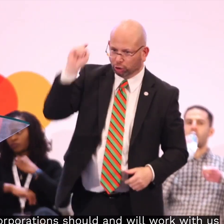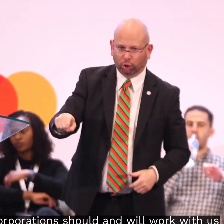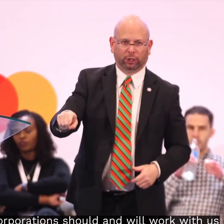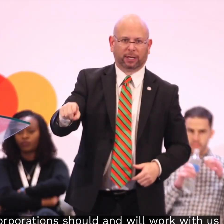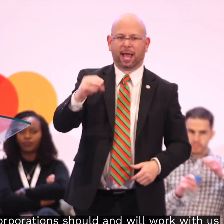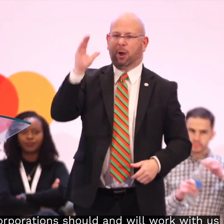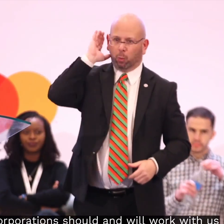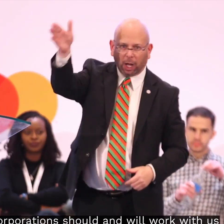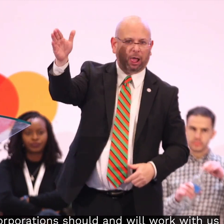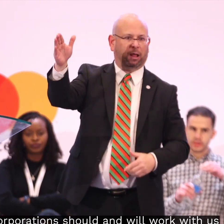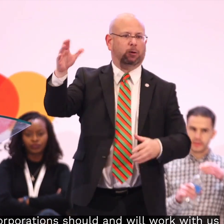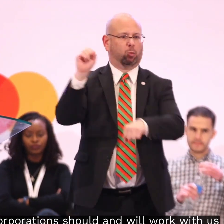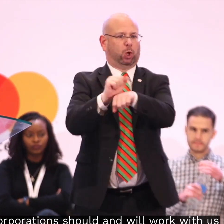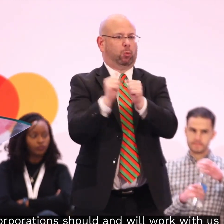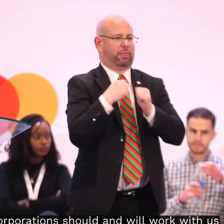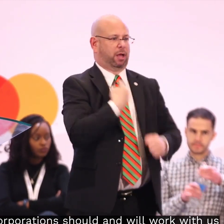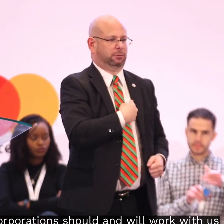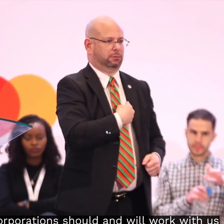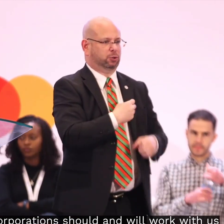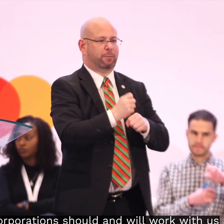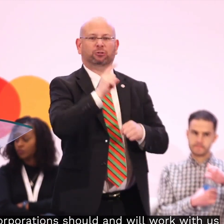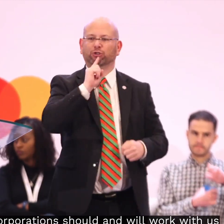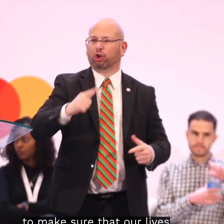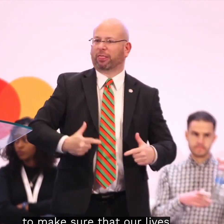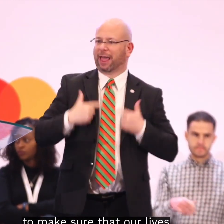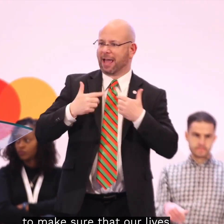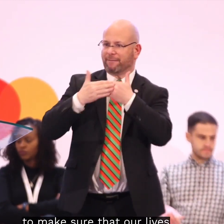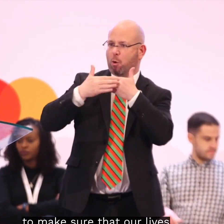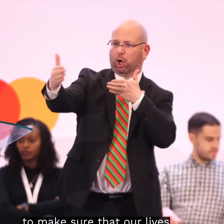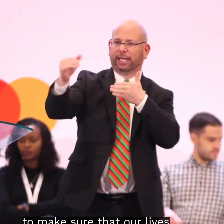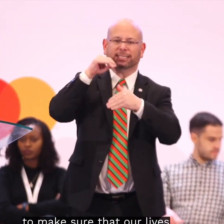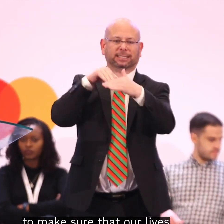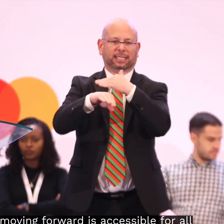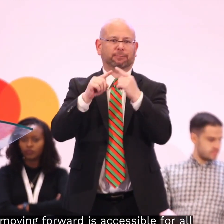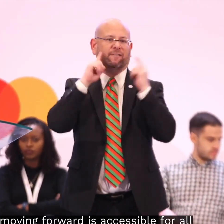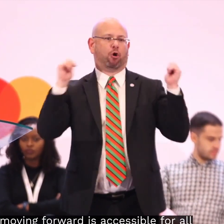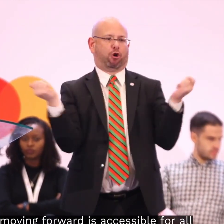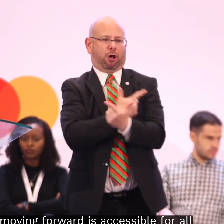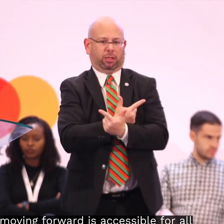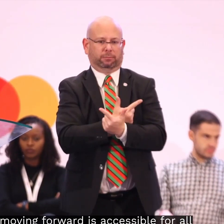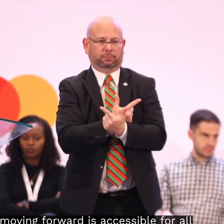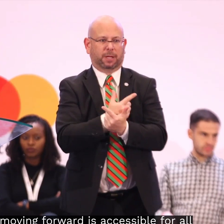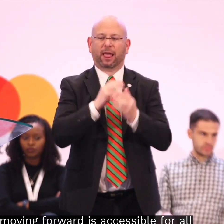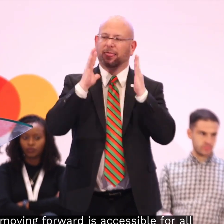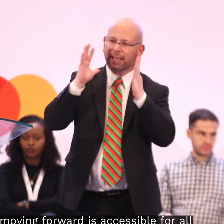All corporations should and will work with us to make sure that our lives moving forward is accessible for all.